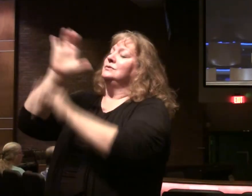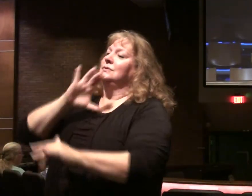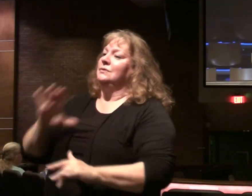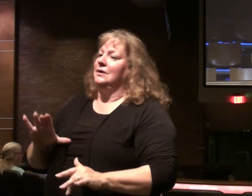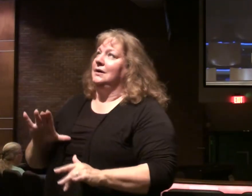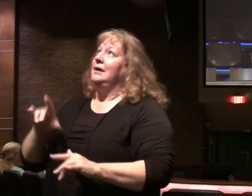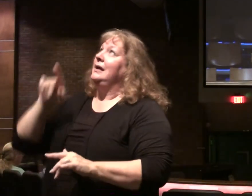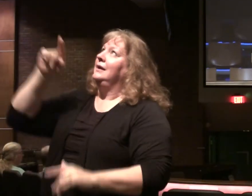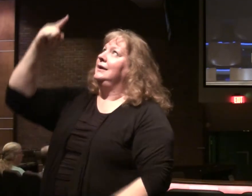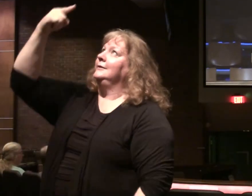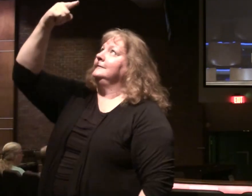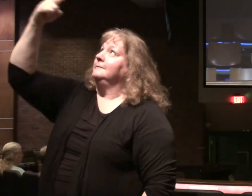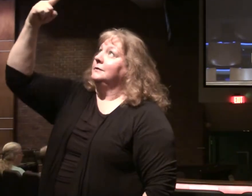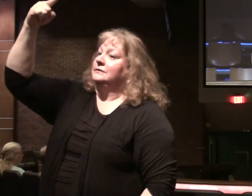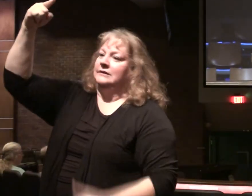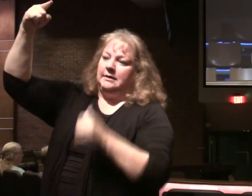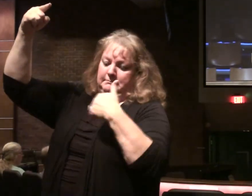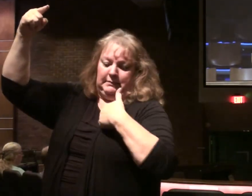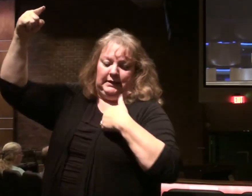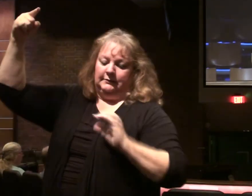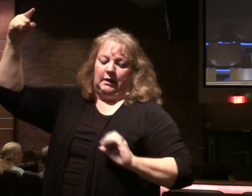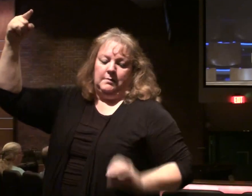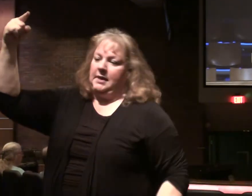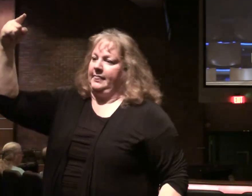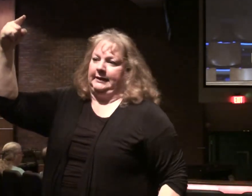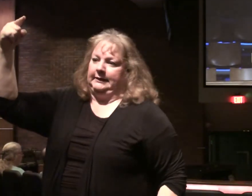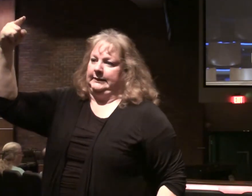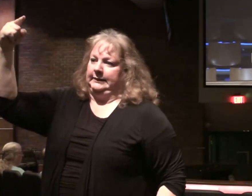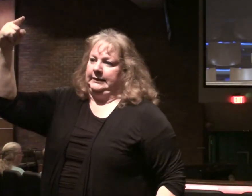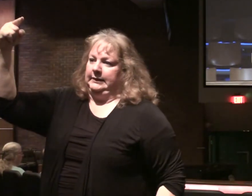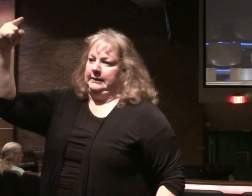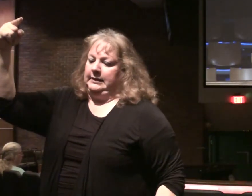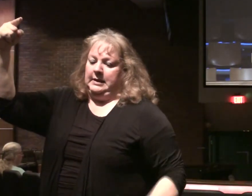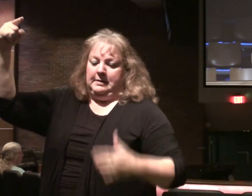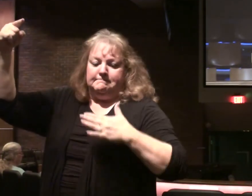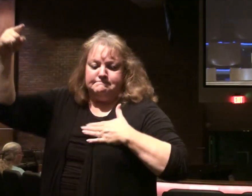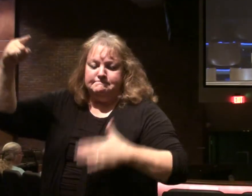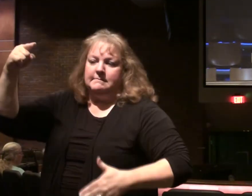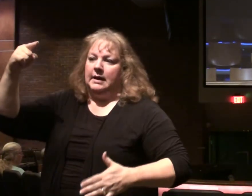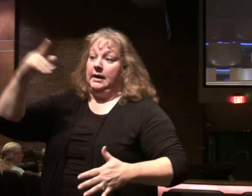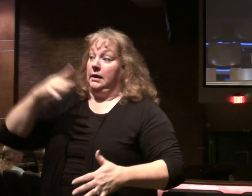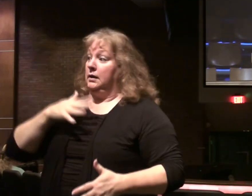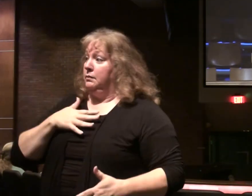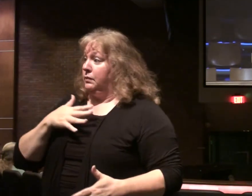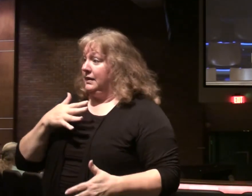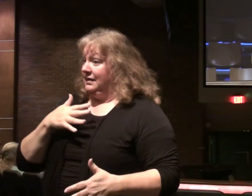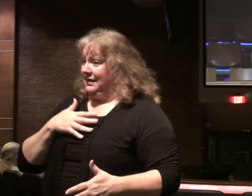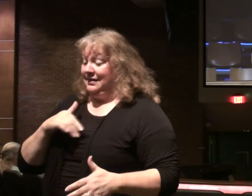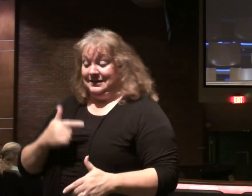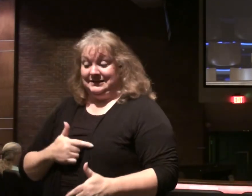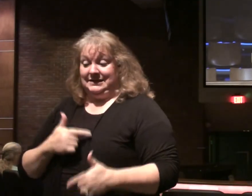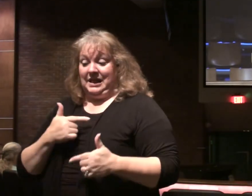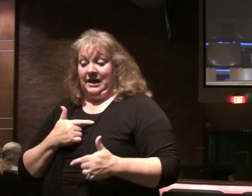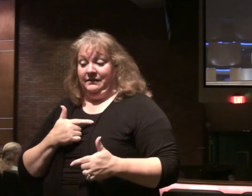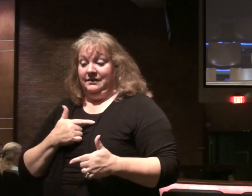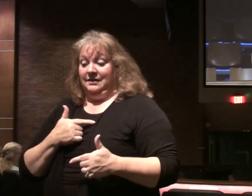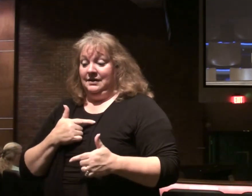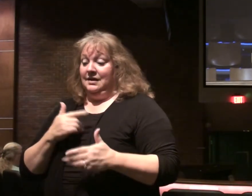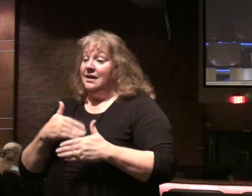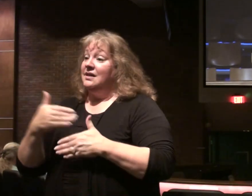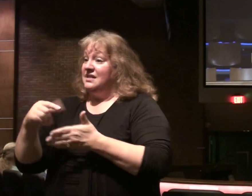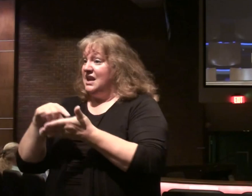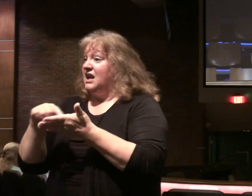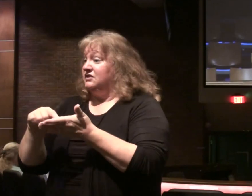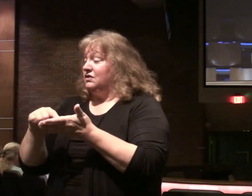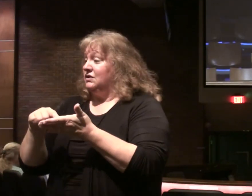He takes precedent. Over me. Over my continuing to breathe. In this life. As the next verse makes